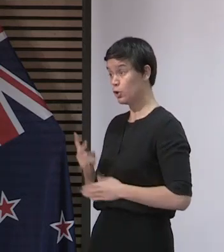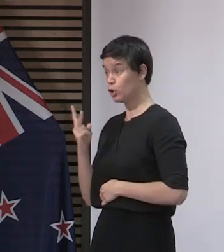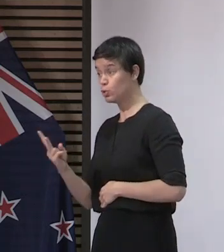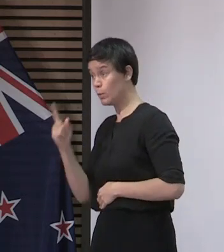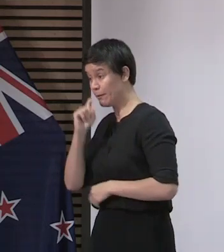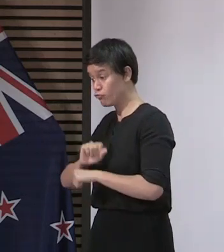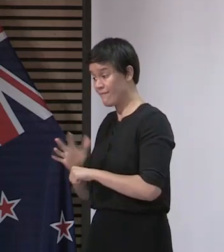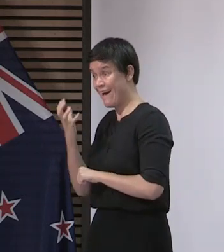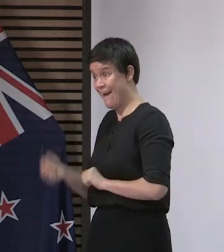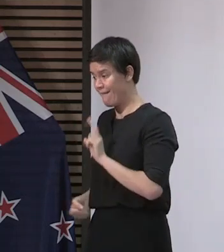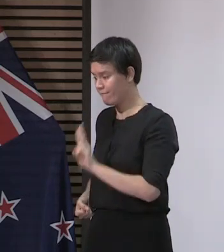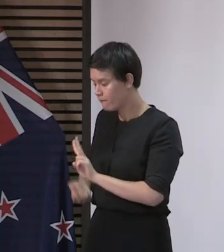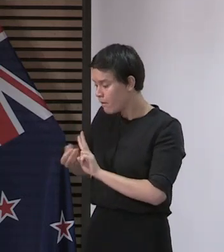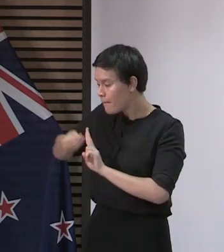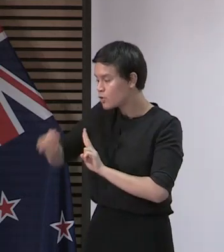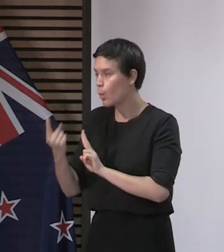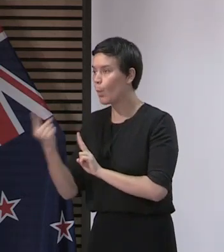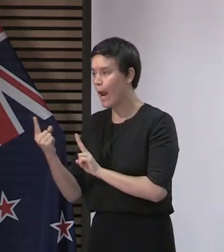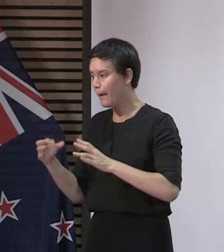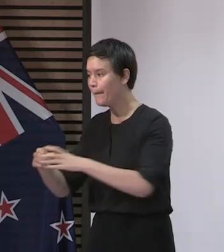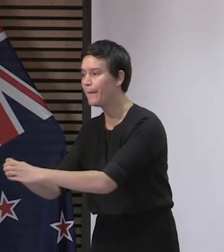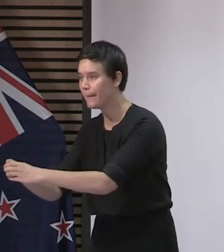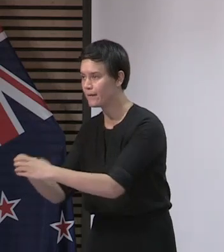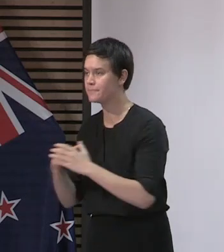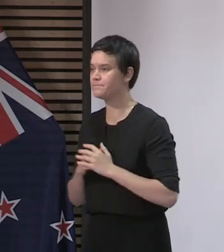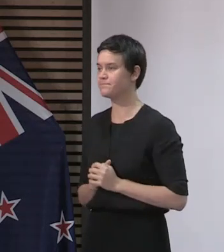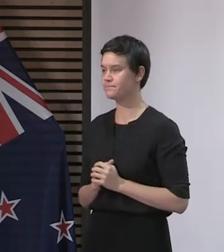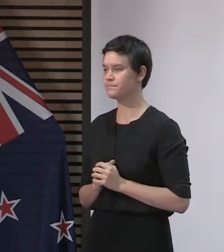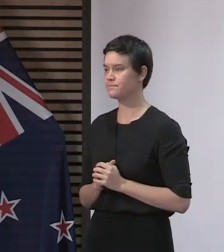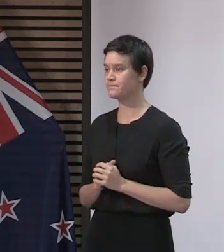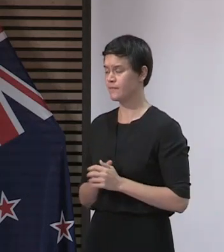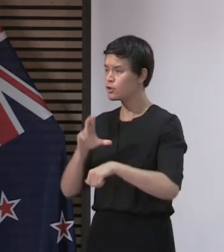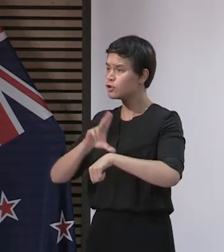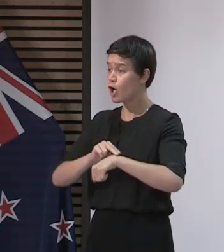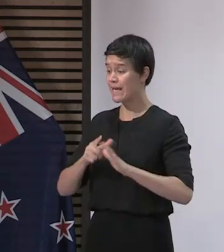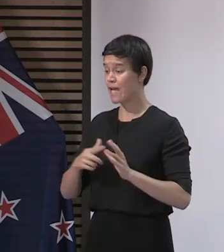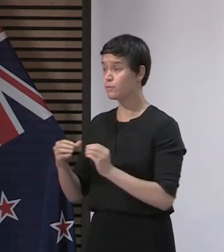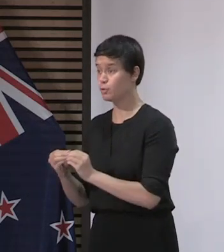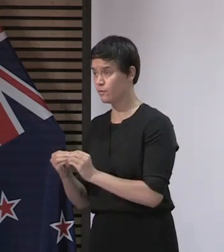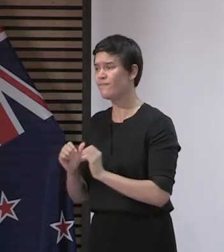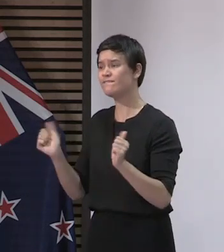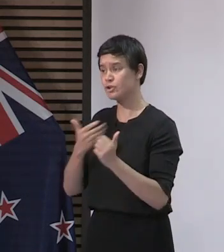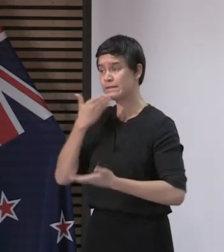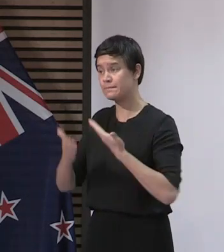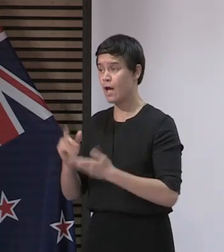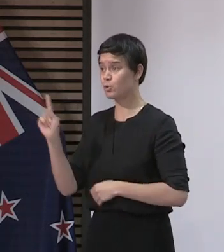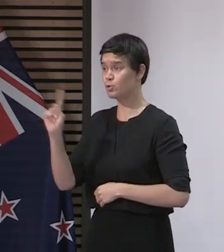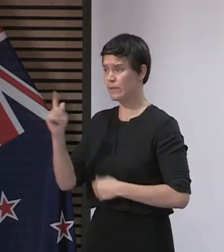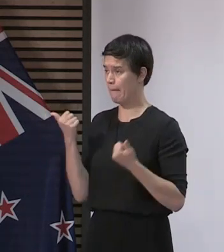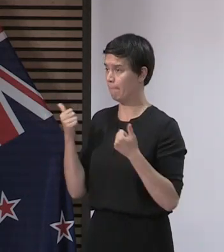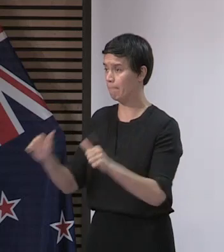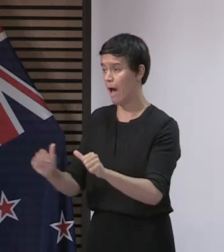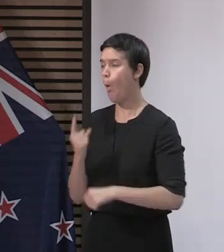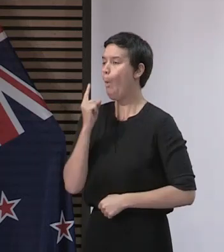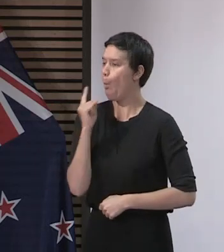have been in the single digits with, as you will have heard from Dr Bloomfield today, just one confirmed case. It is worth